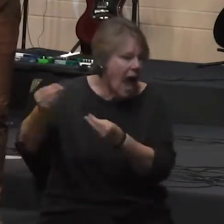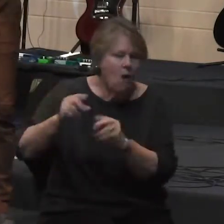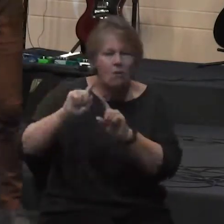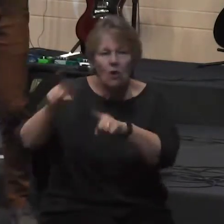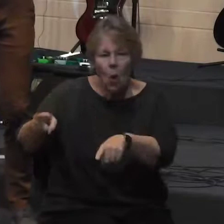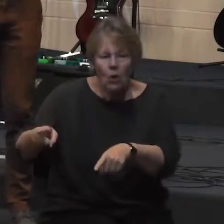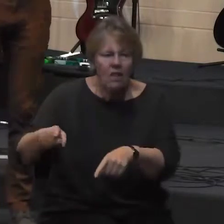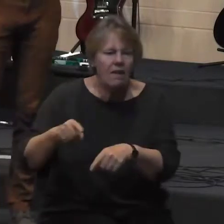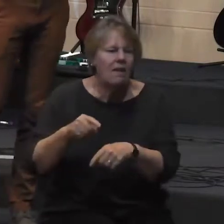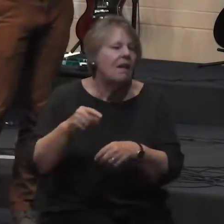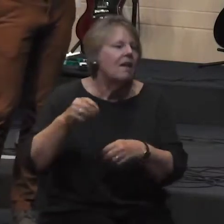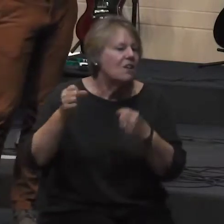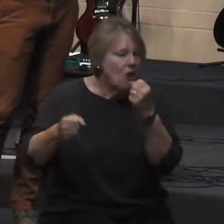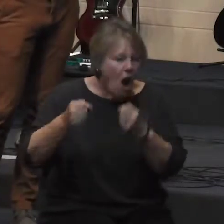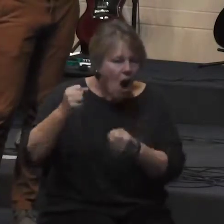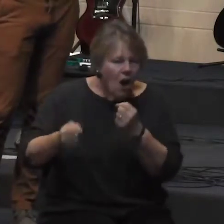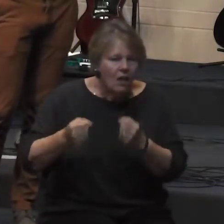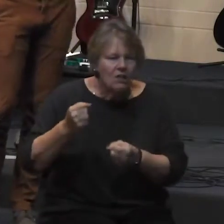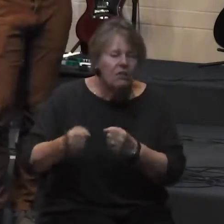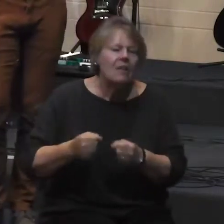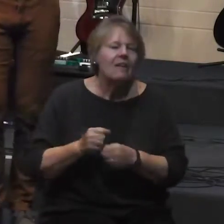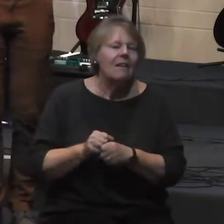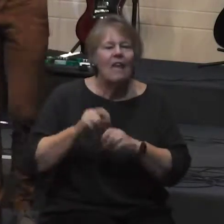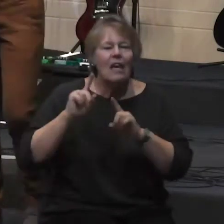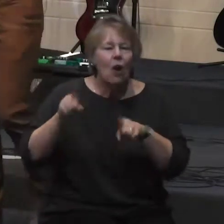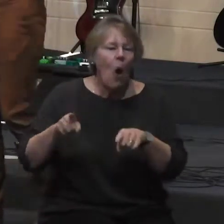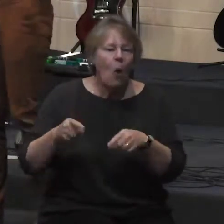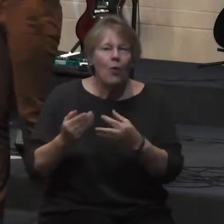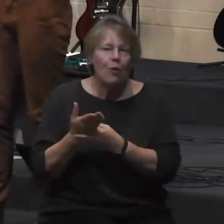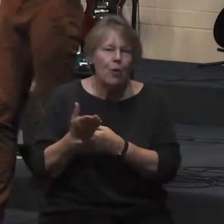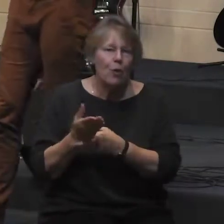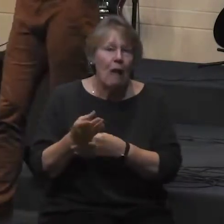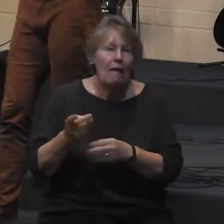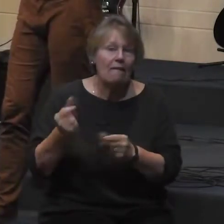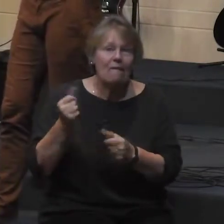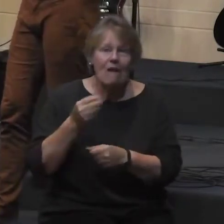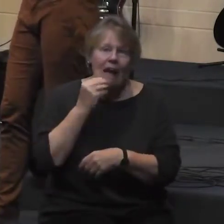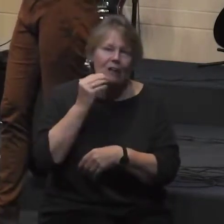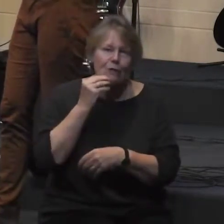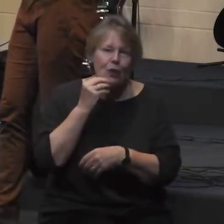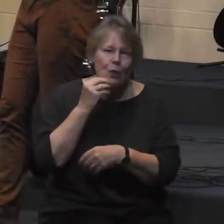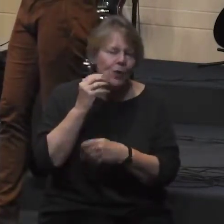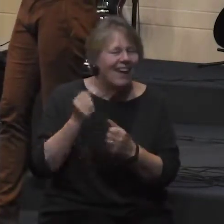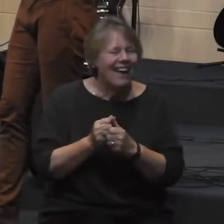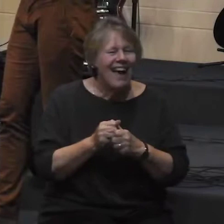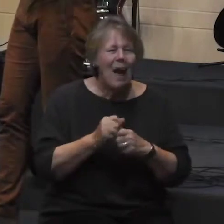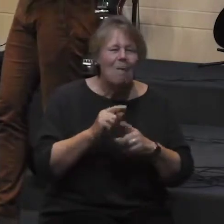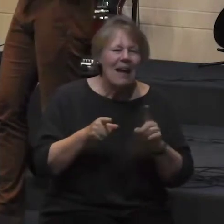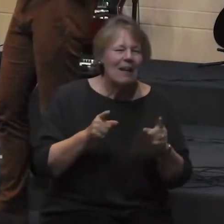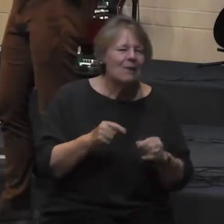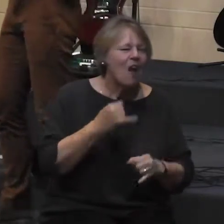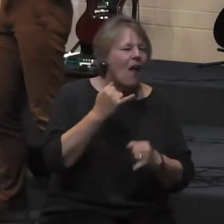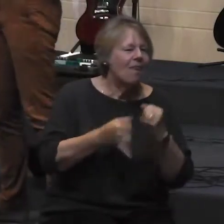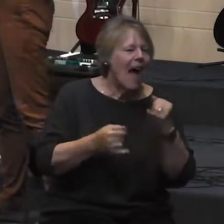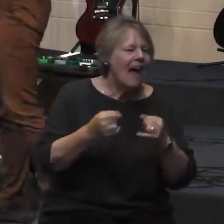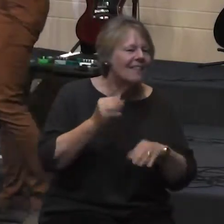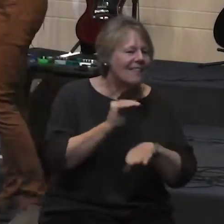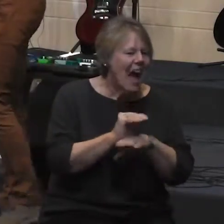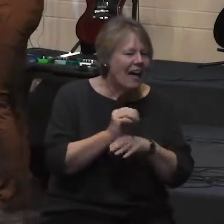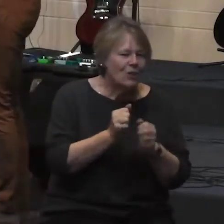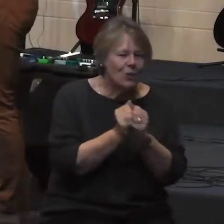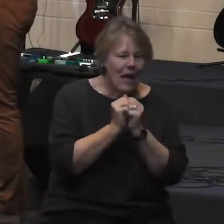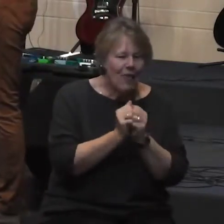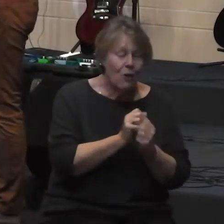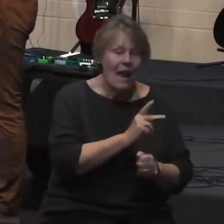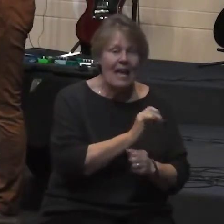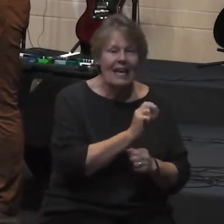you know go probably eat fast food or something like that so it was our last night together and Ken pulled out the